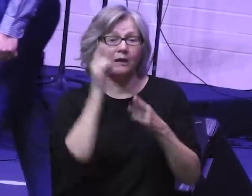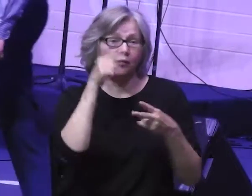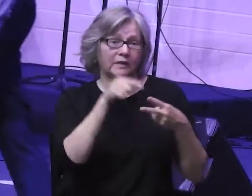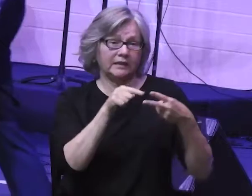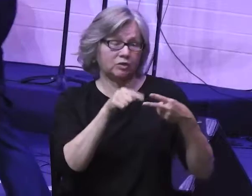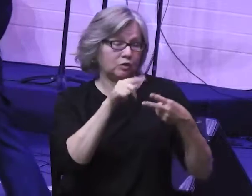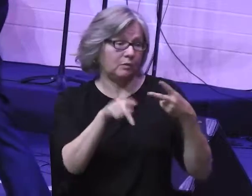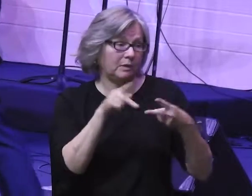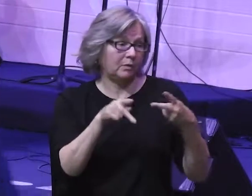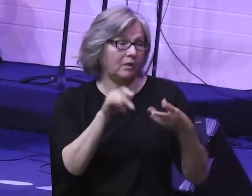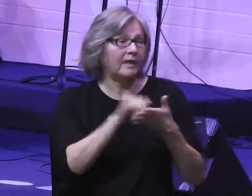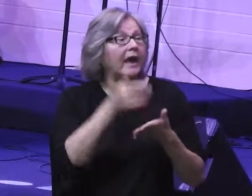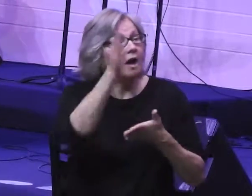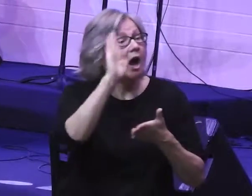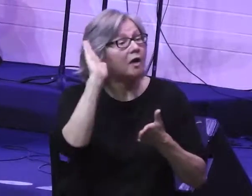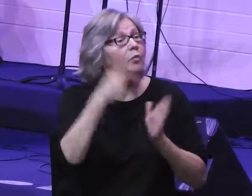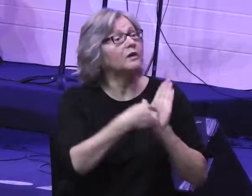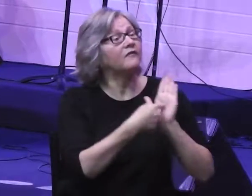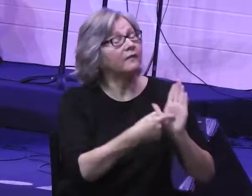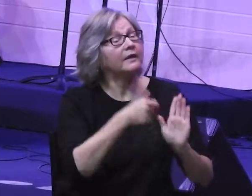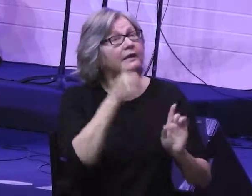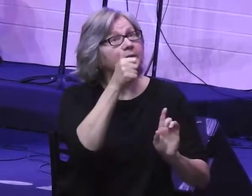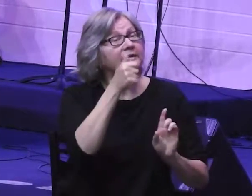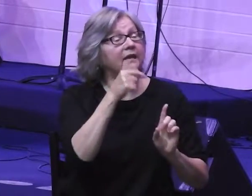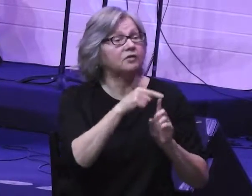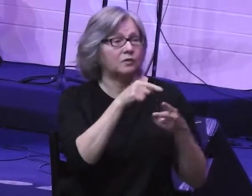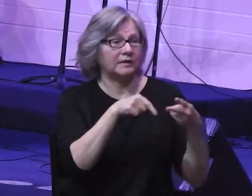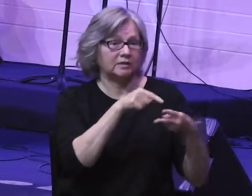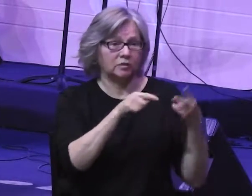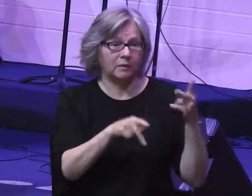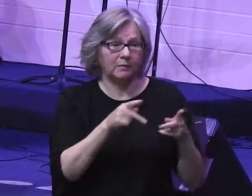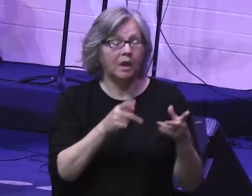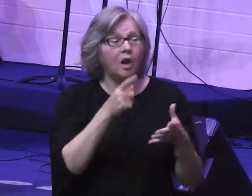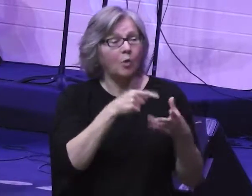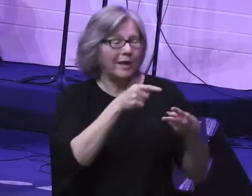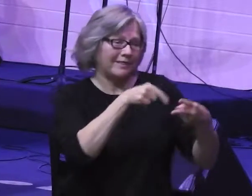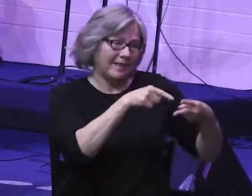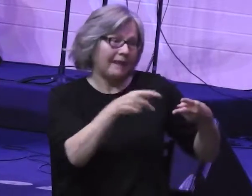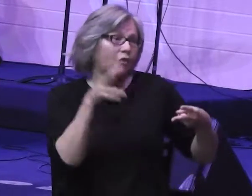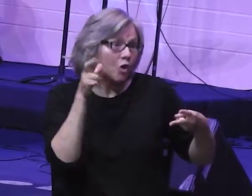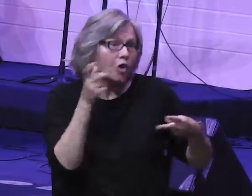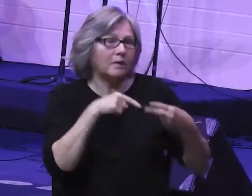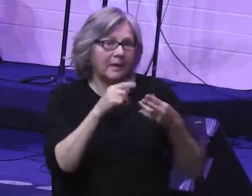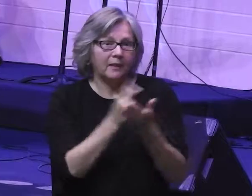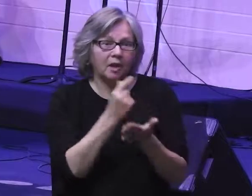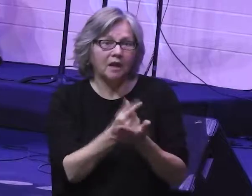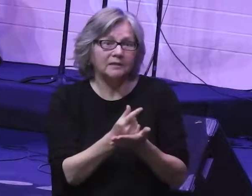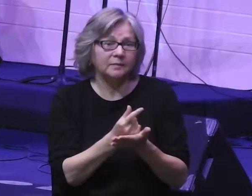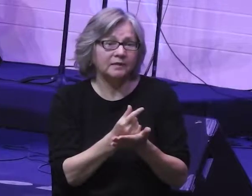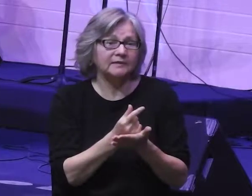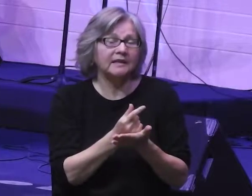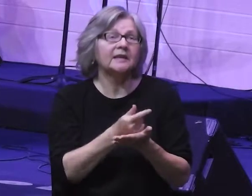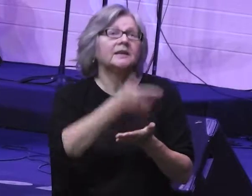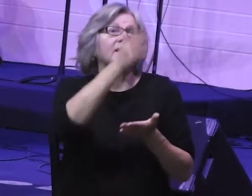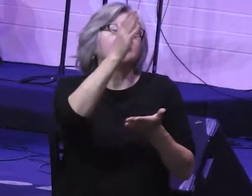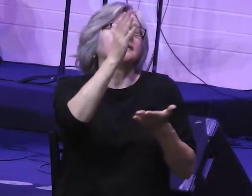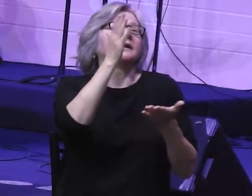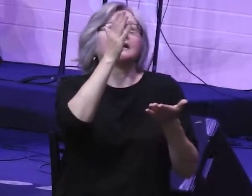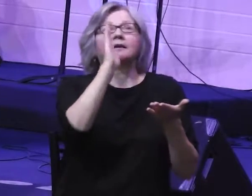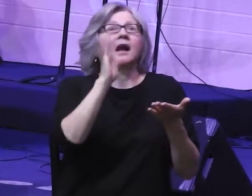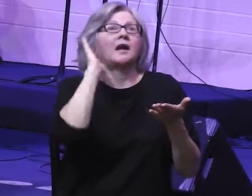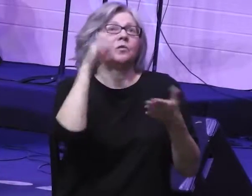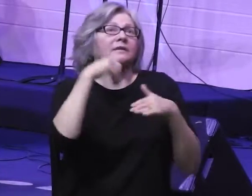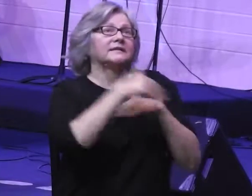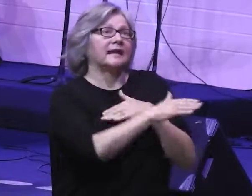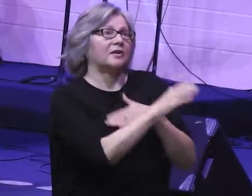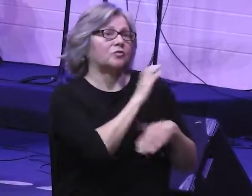pray that God would reveal himself to them? That what they've heard about the gospel that God will send other Christians in their lives